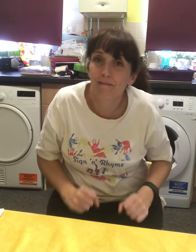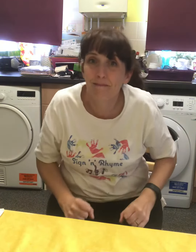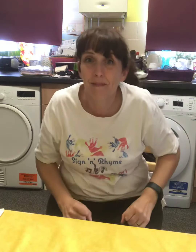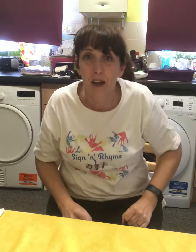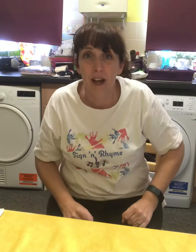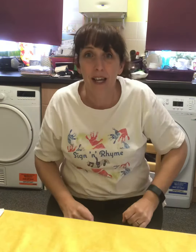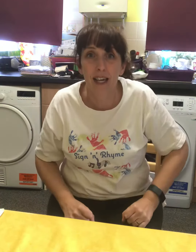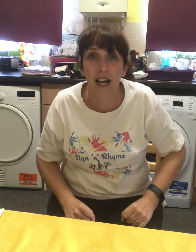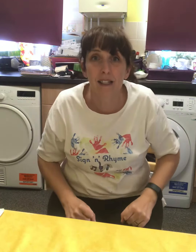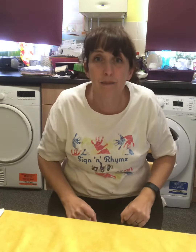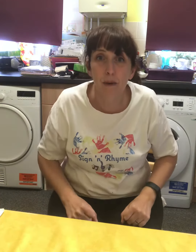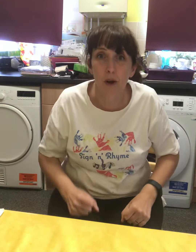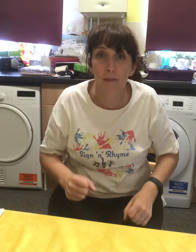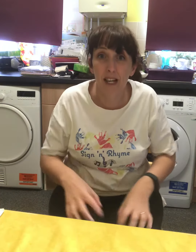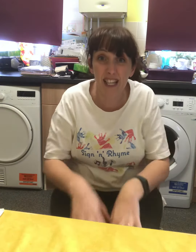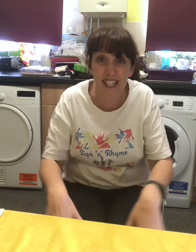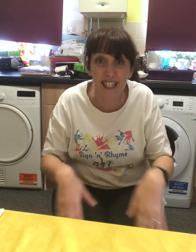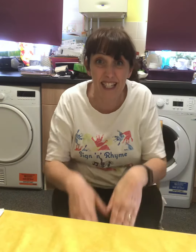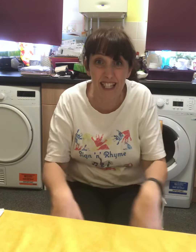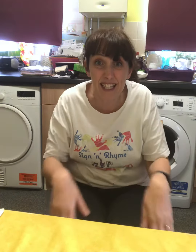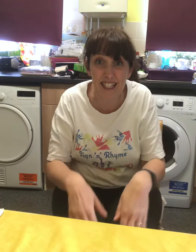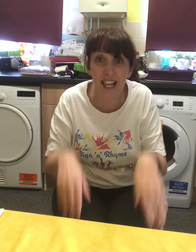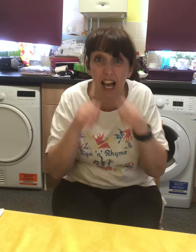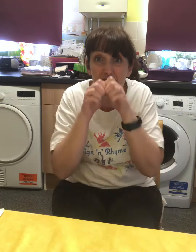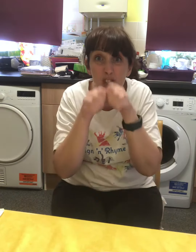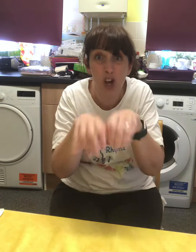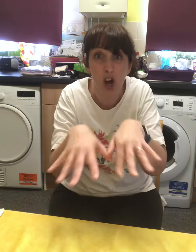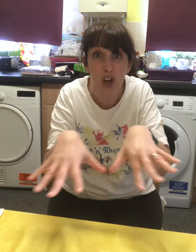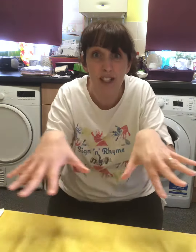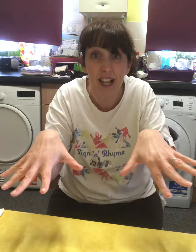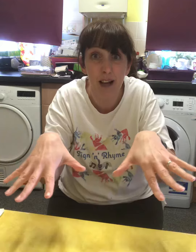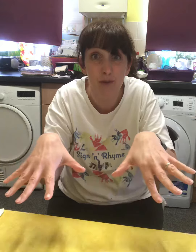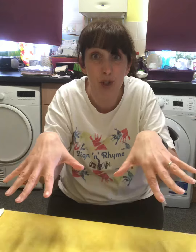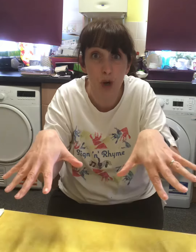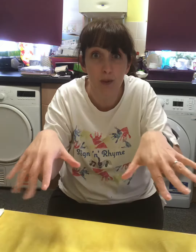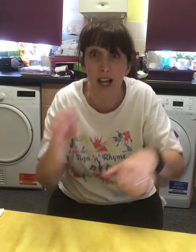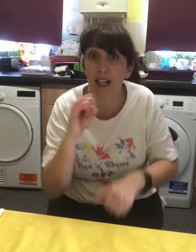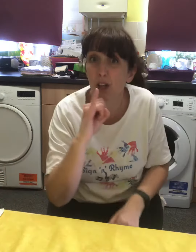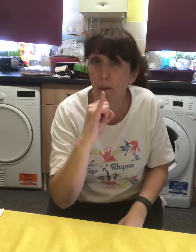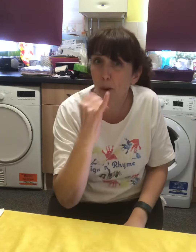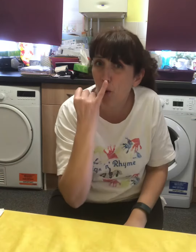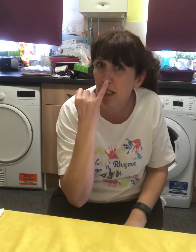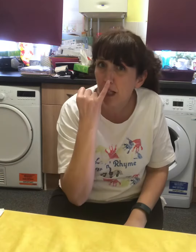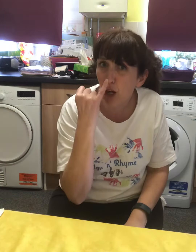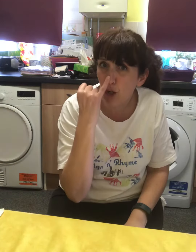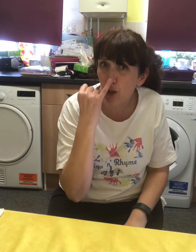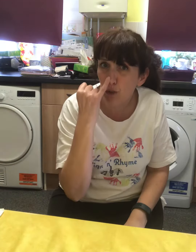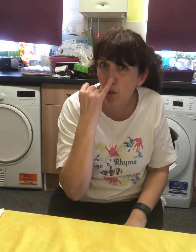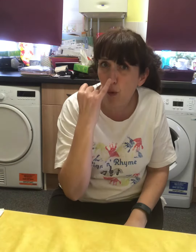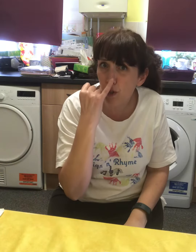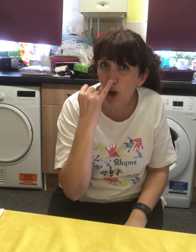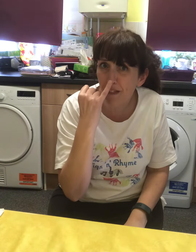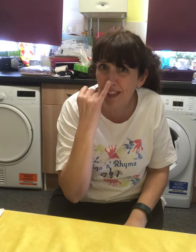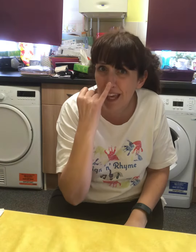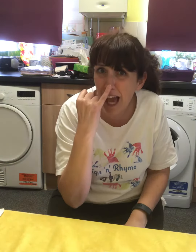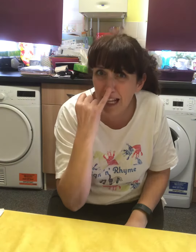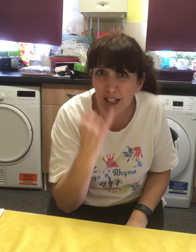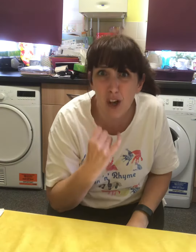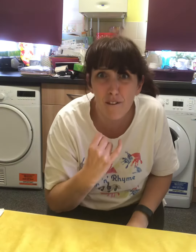He has knobbly knees, and turned out toes, and a poisonous wart at the end of